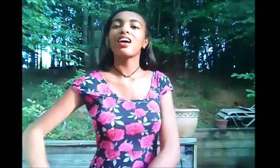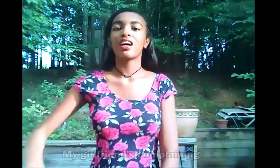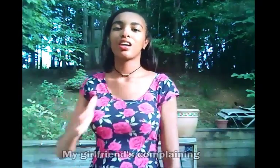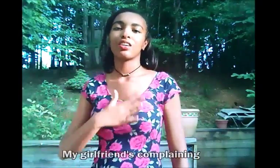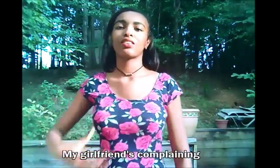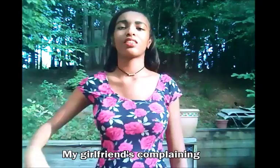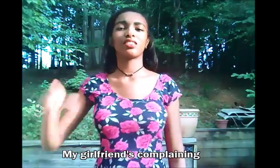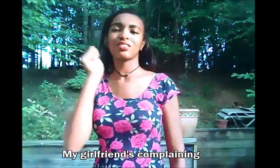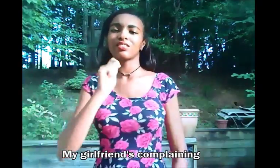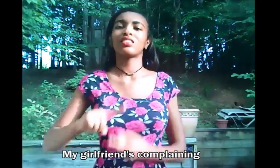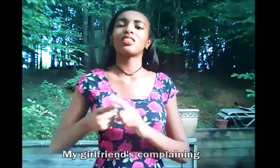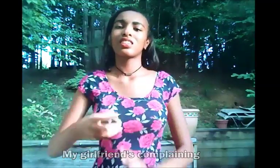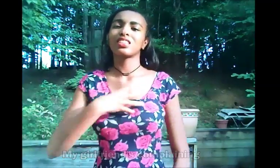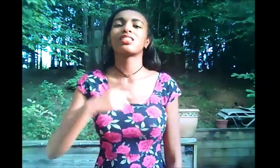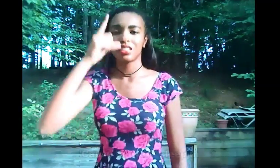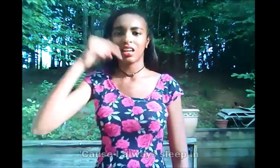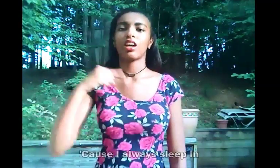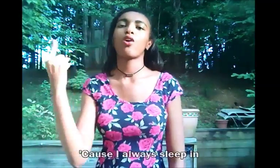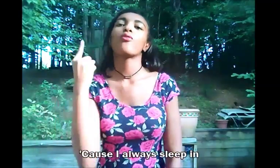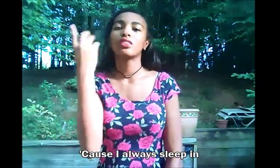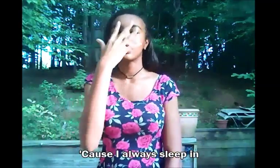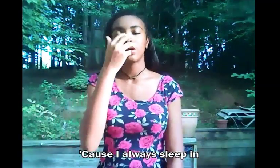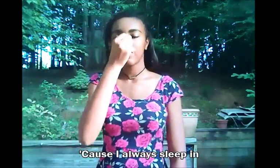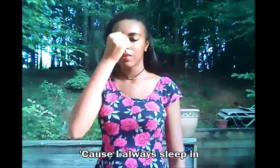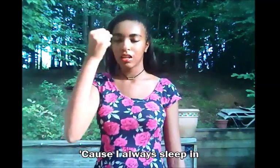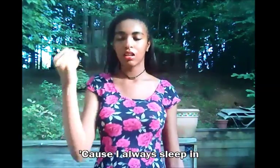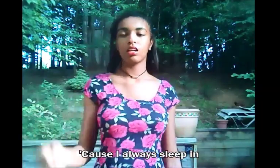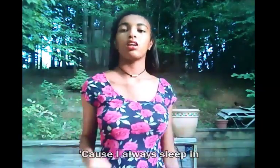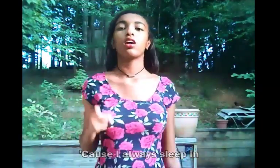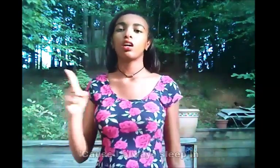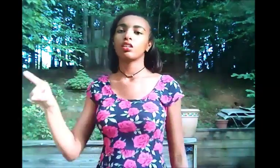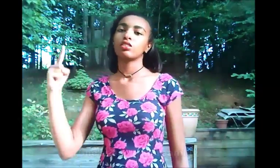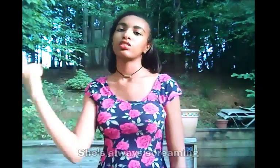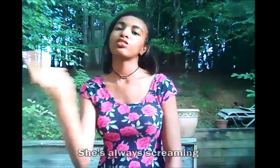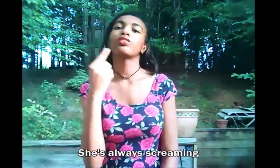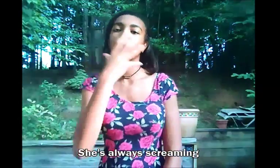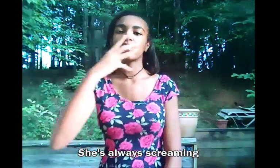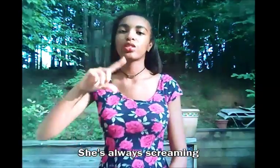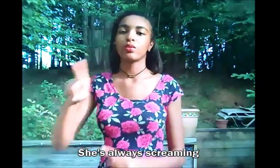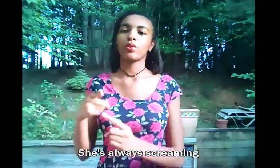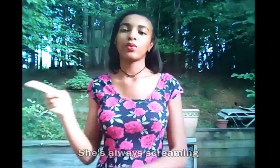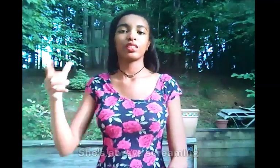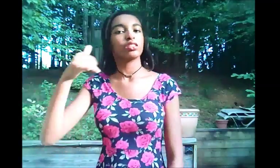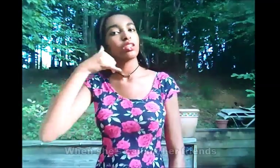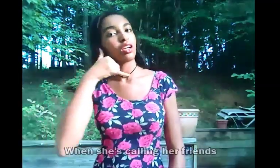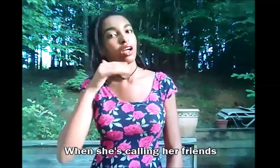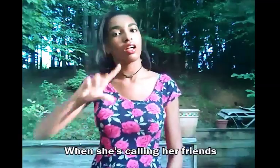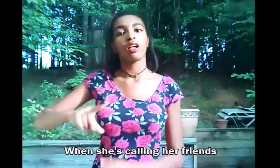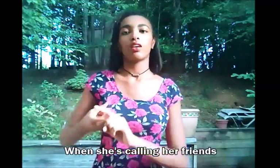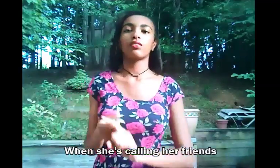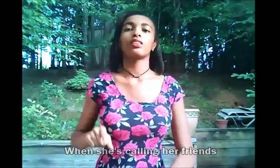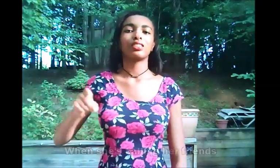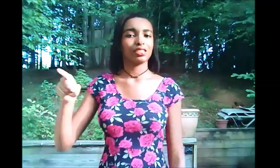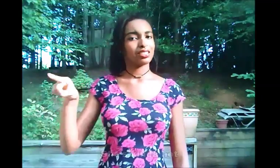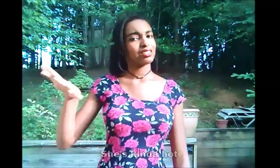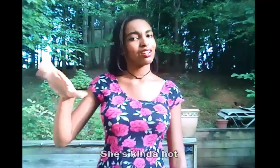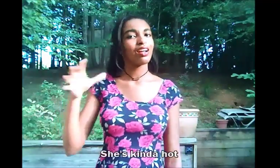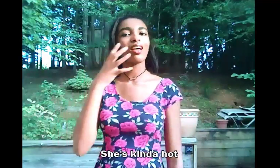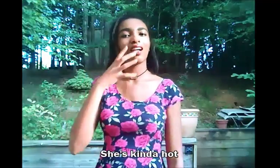my girlfriend's bitching cause I always sleep in she's always screaming when she's calling a friend she's kinda